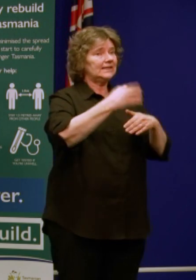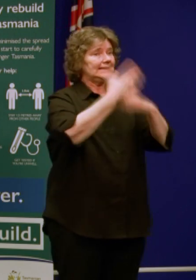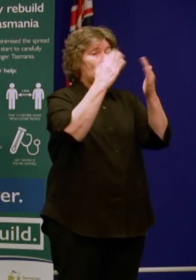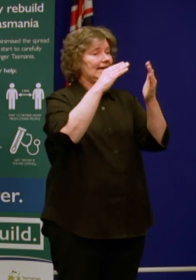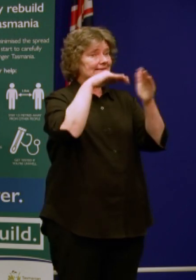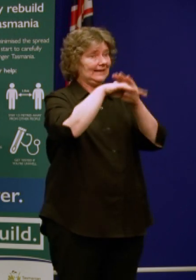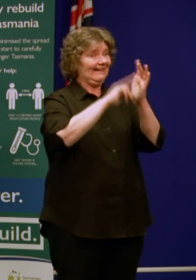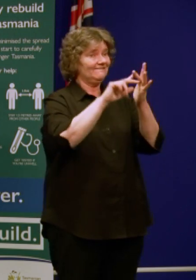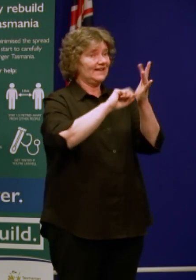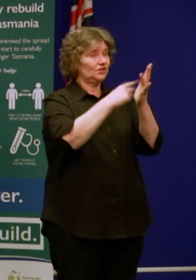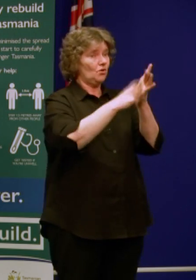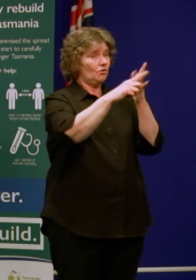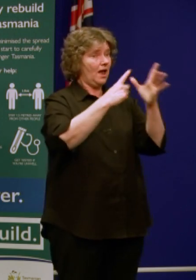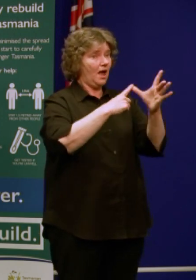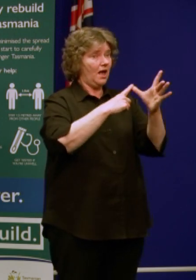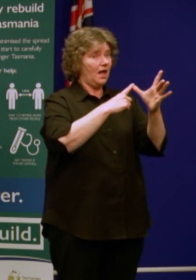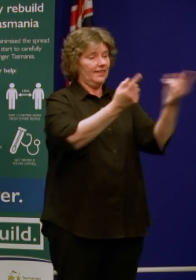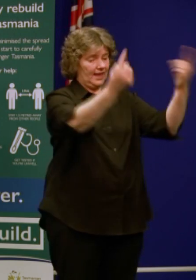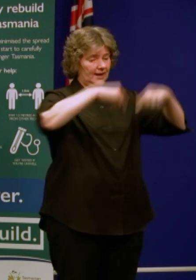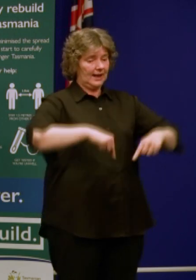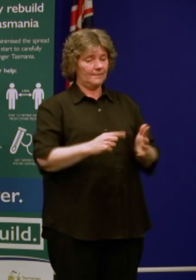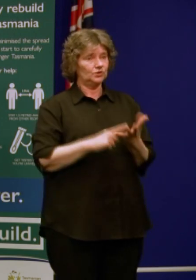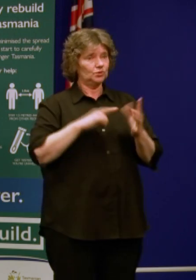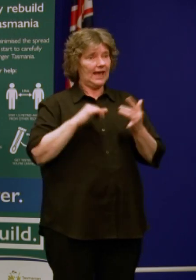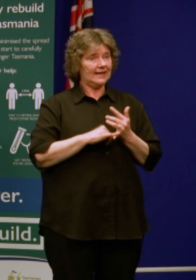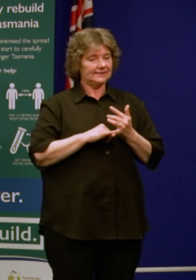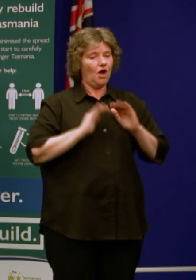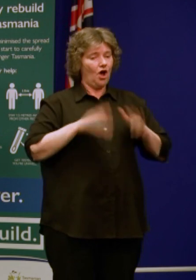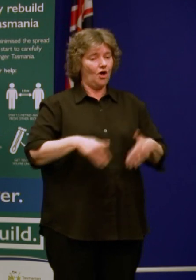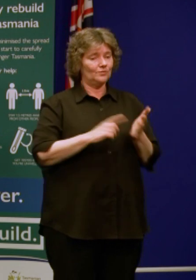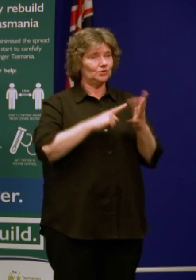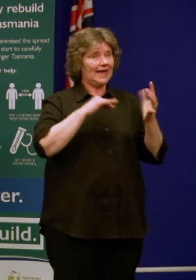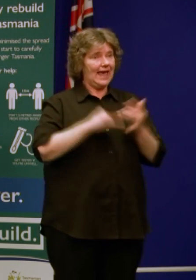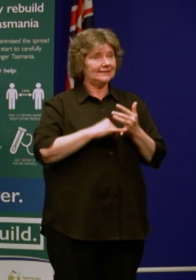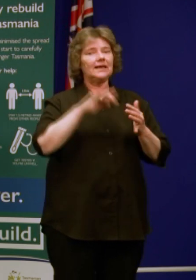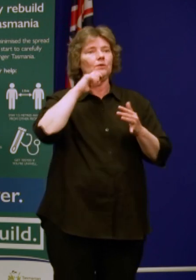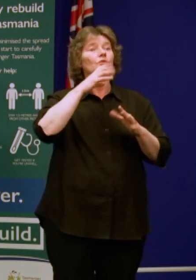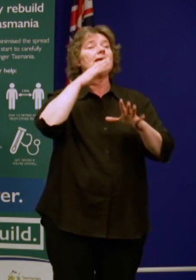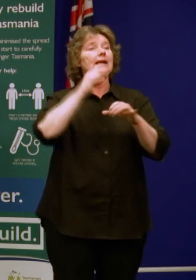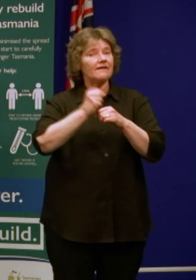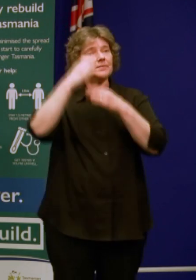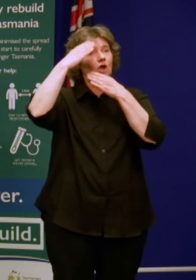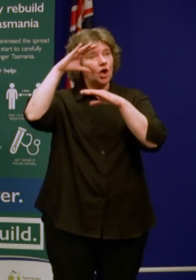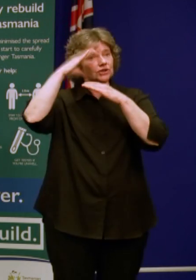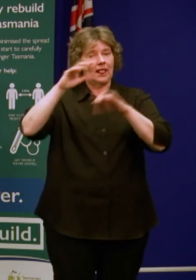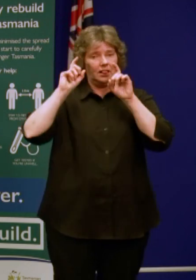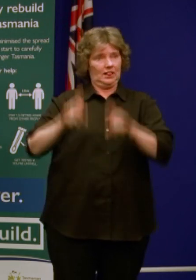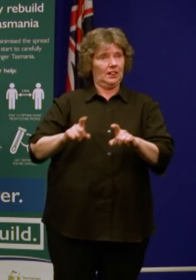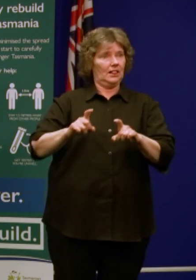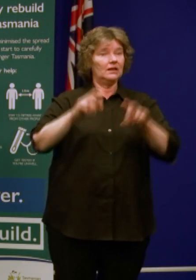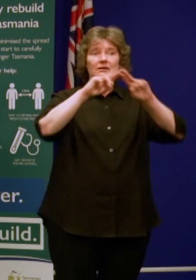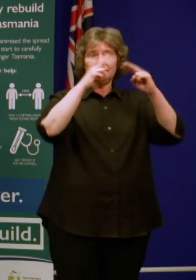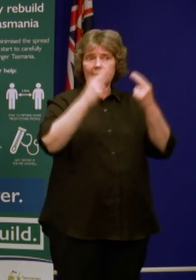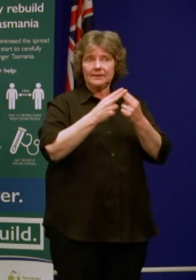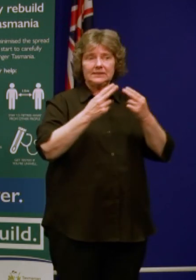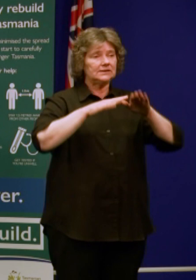prior to returning to Tasmania will be asked to quarantine in one of our government hotels. This will include families with children and